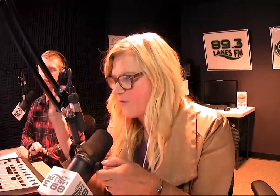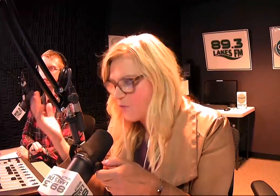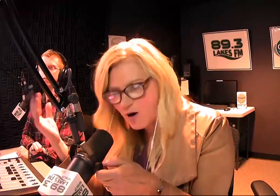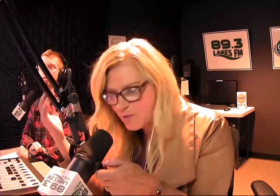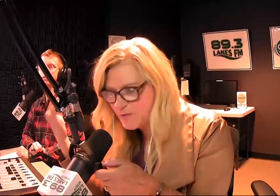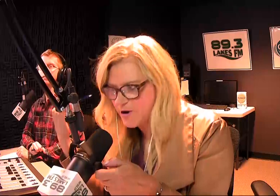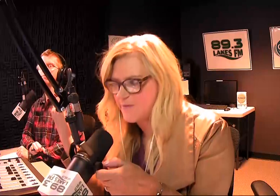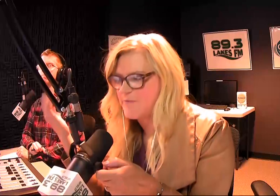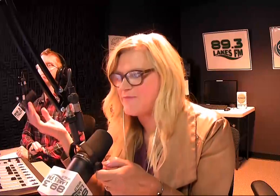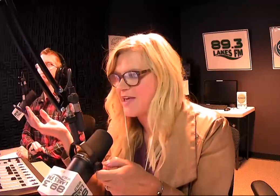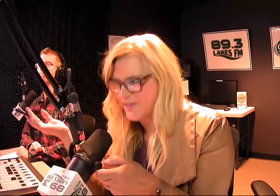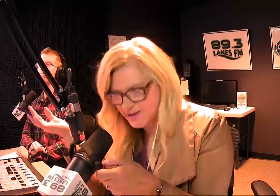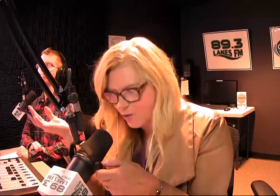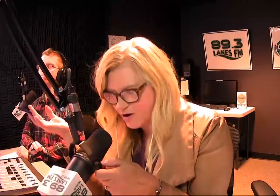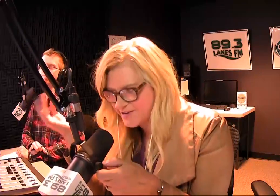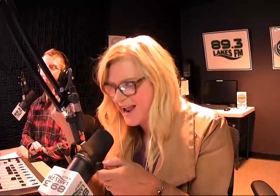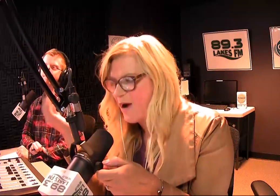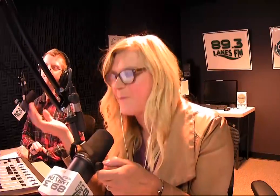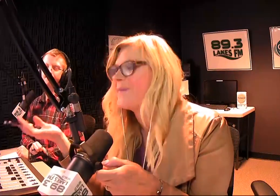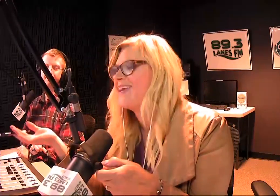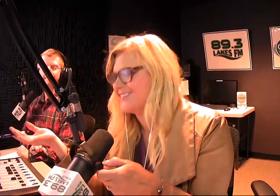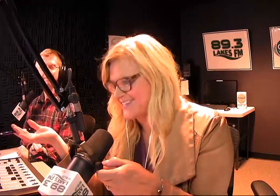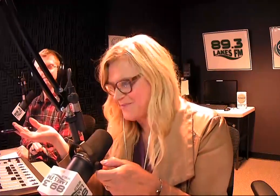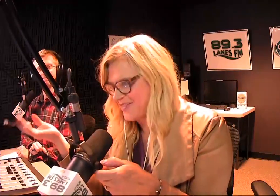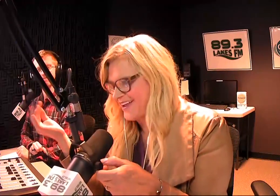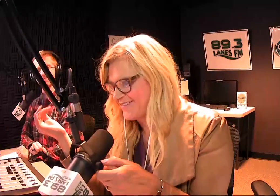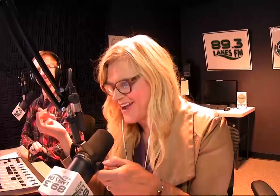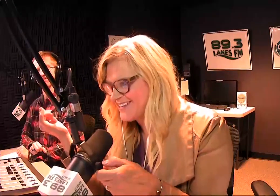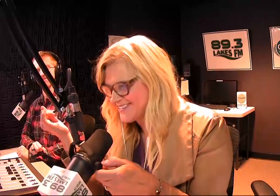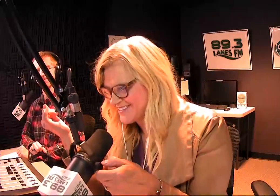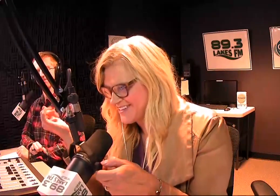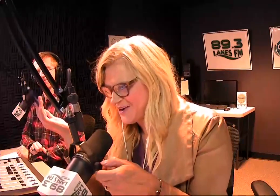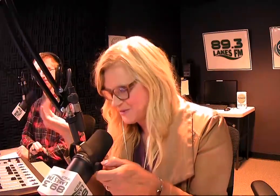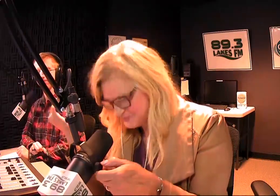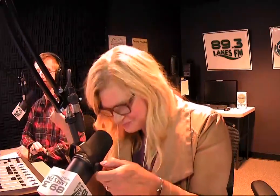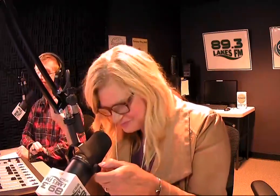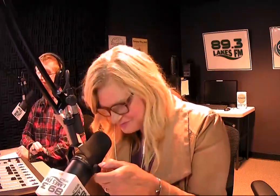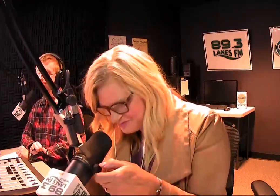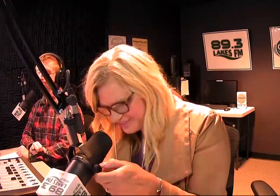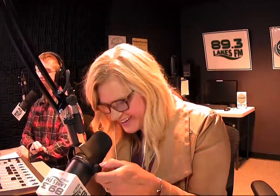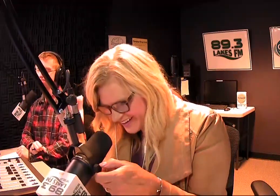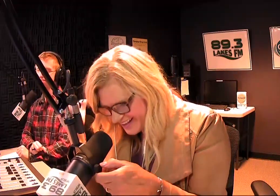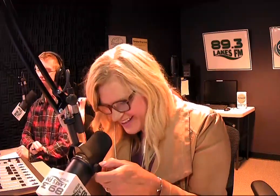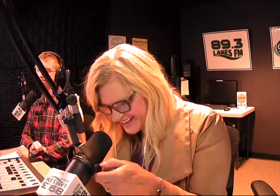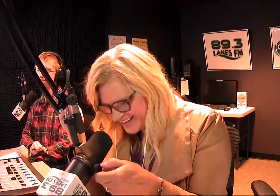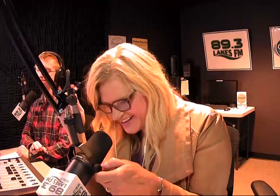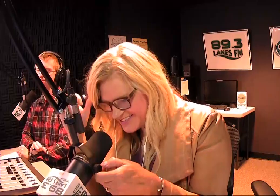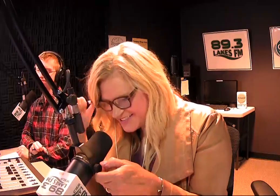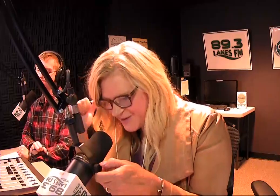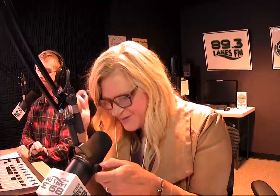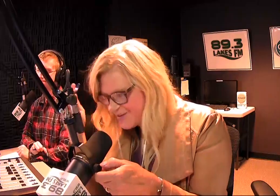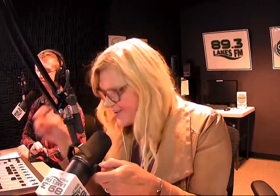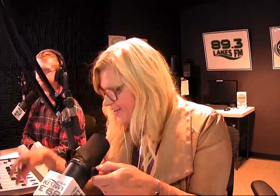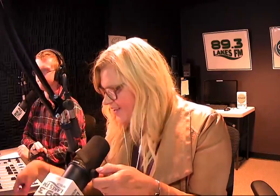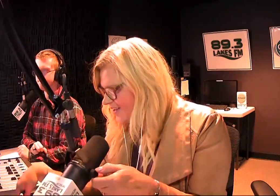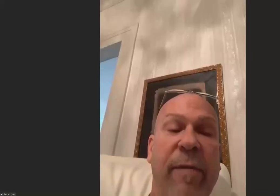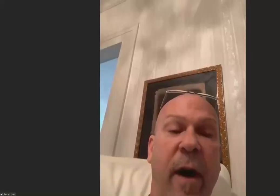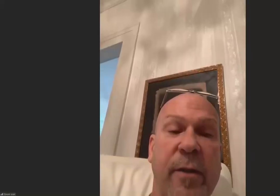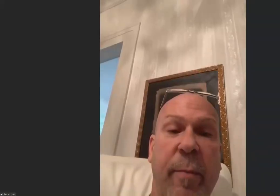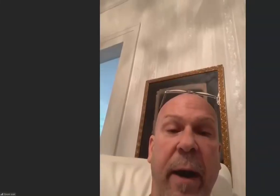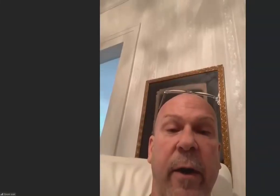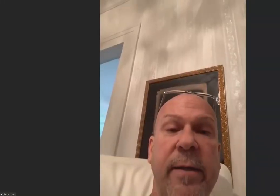that before we would have maybe have ignored now mean something. Right. So exactly. Exactly. Right.